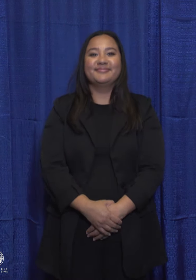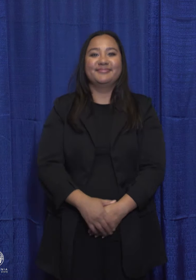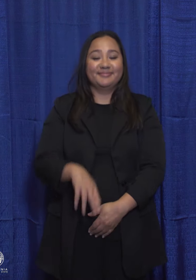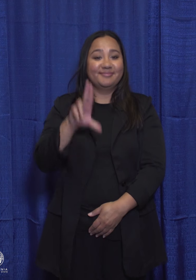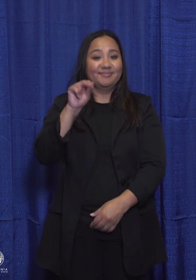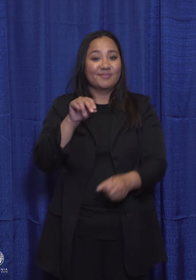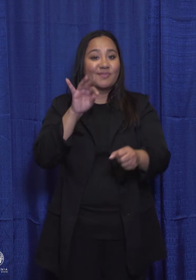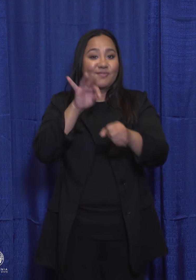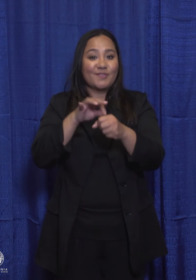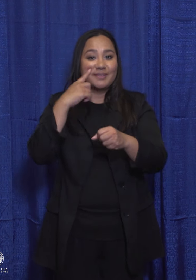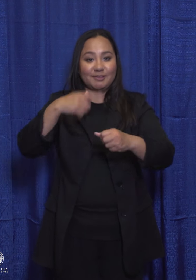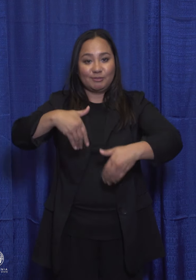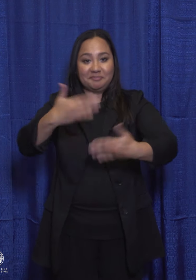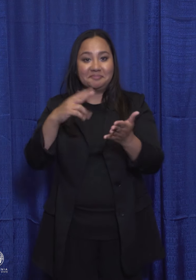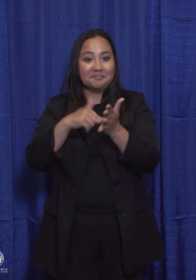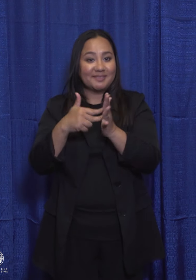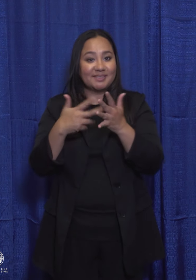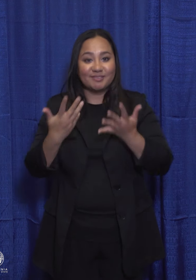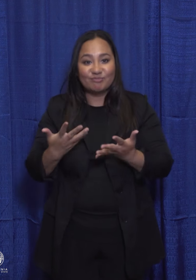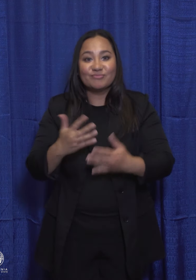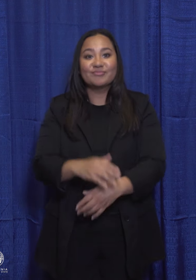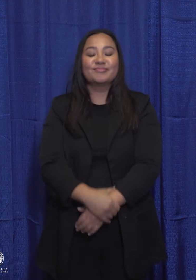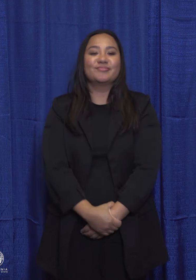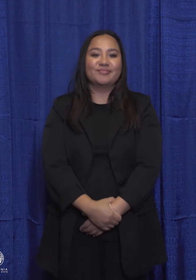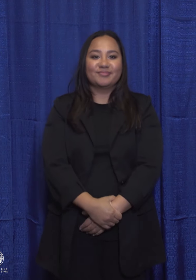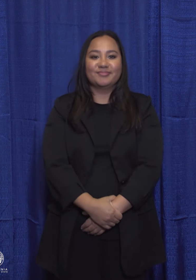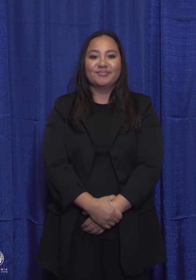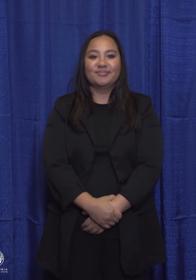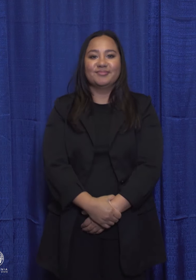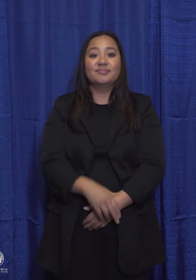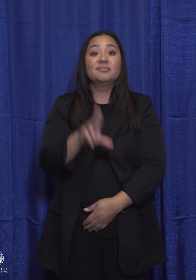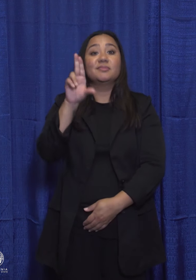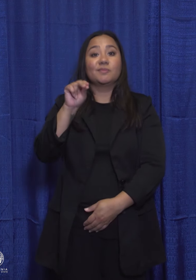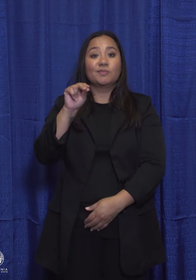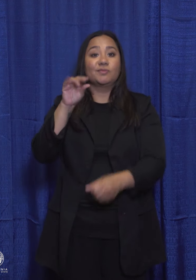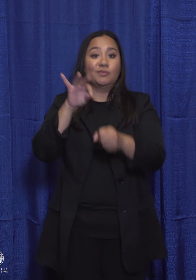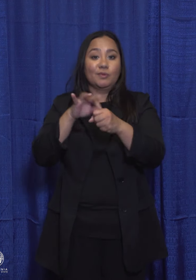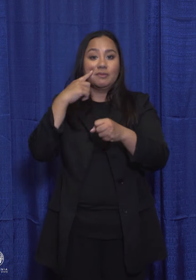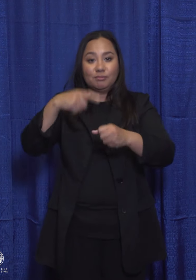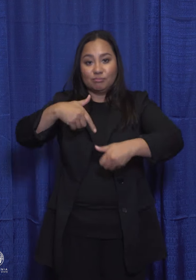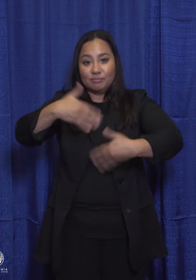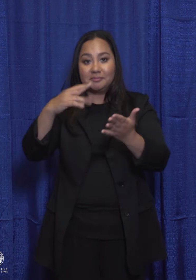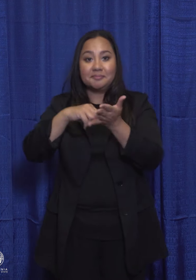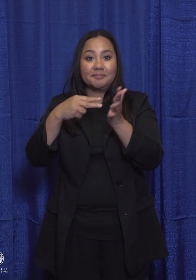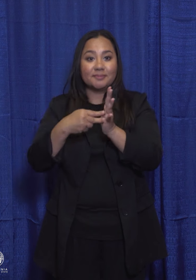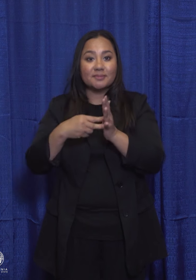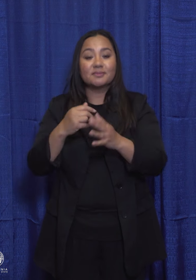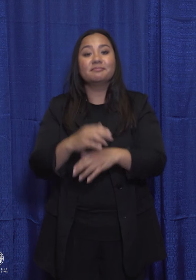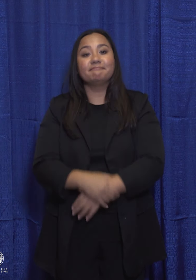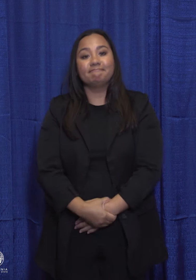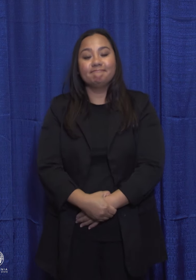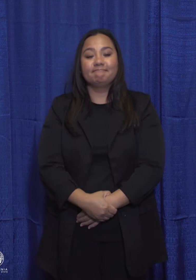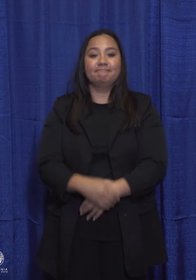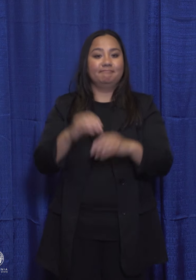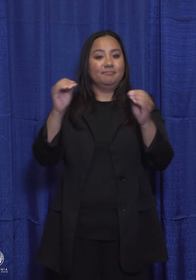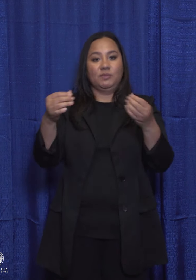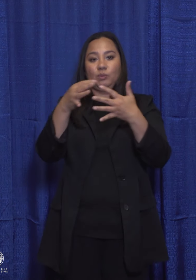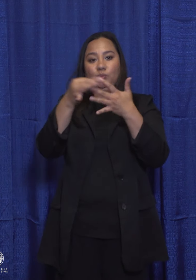A no vote on this measure means... A no vote on this measure means involuntary servitude would